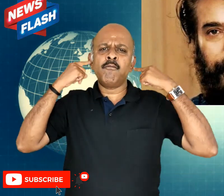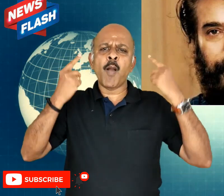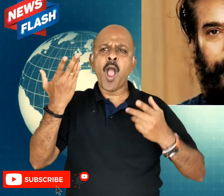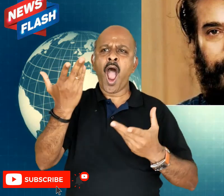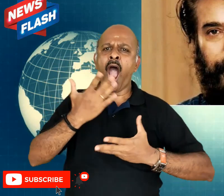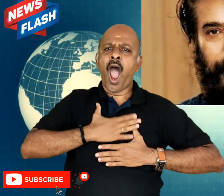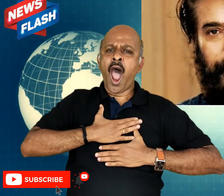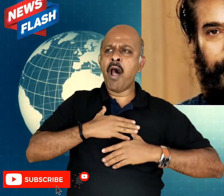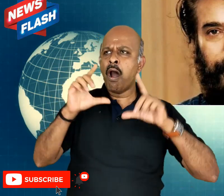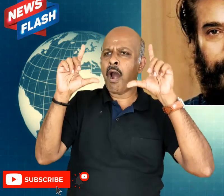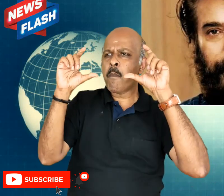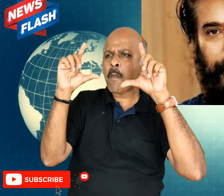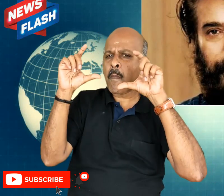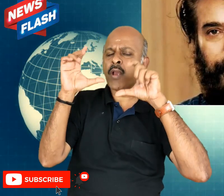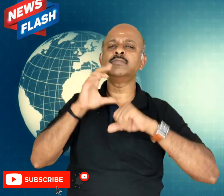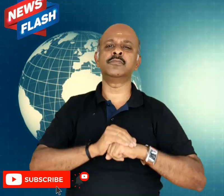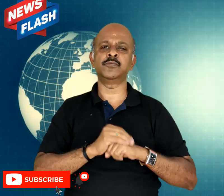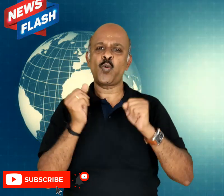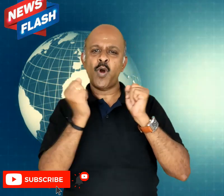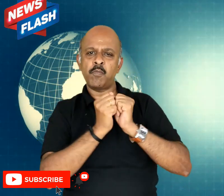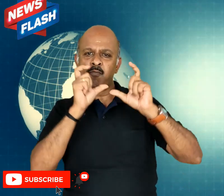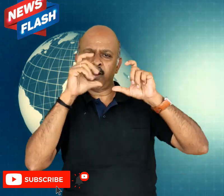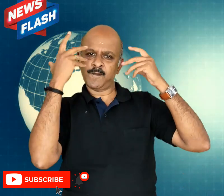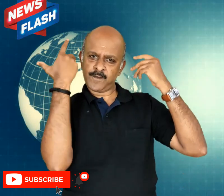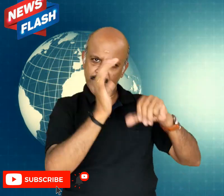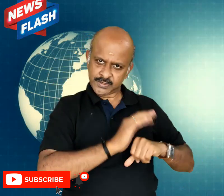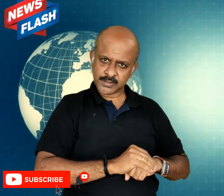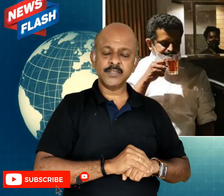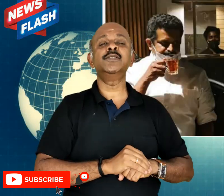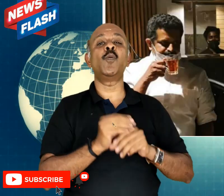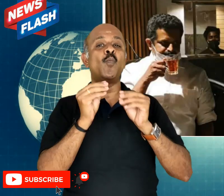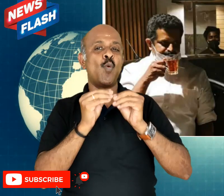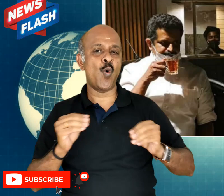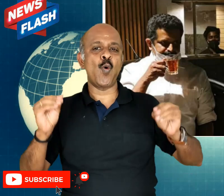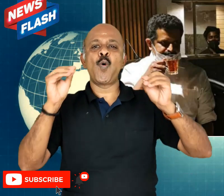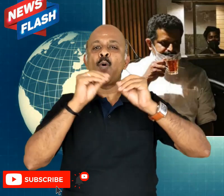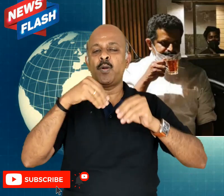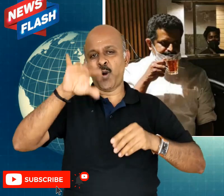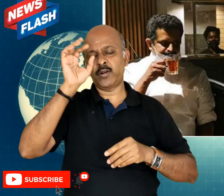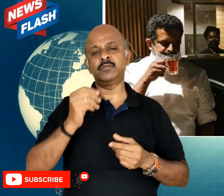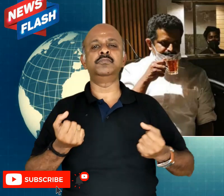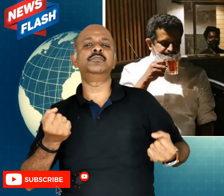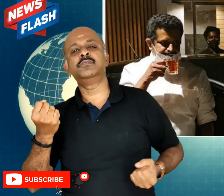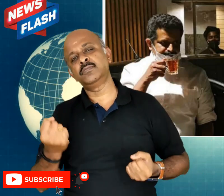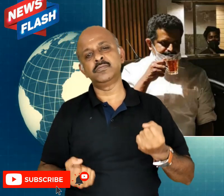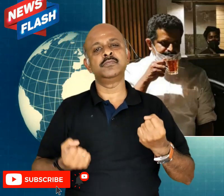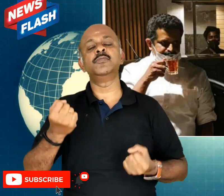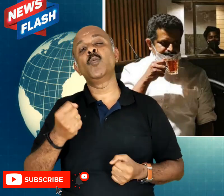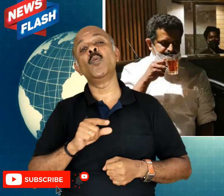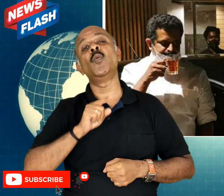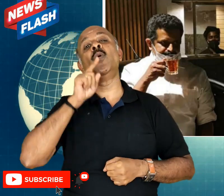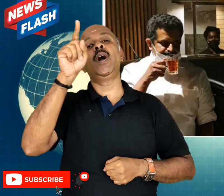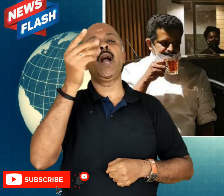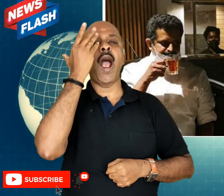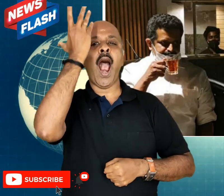and the coconut cellar was shocked to have Mamukti drinking one of their coconuts. And again,